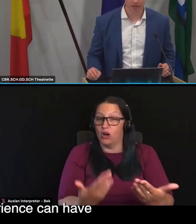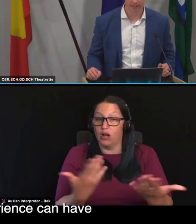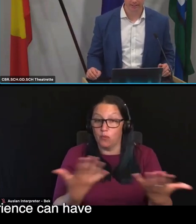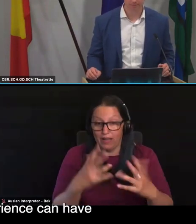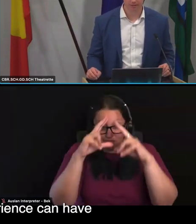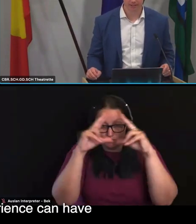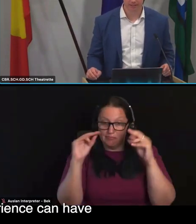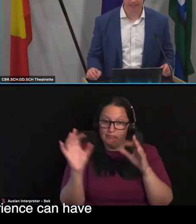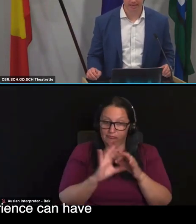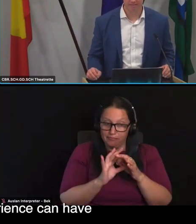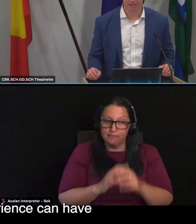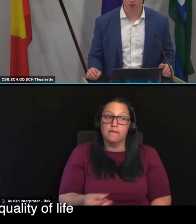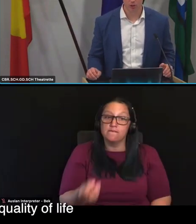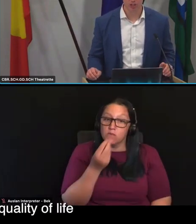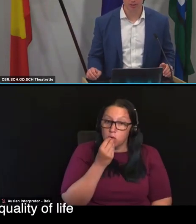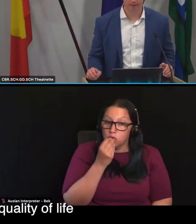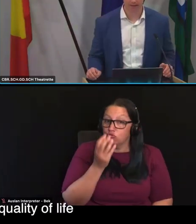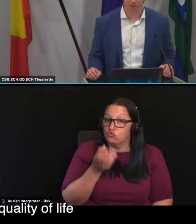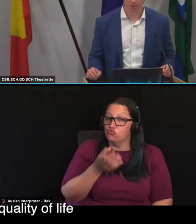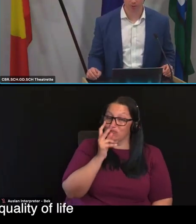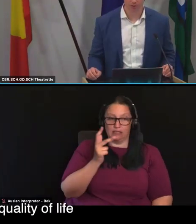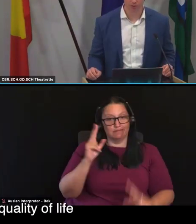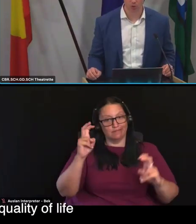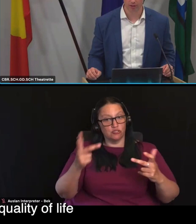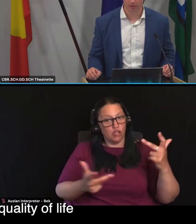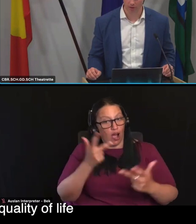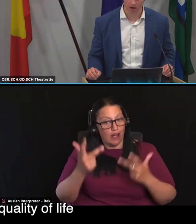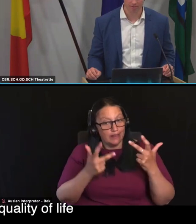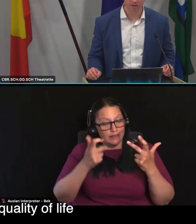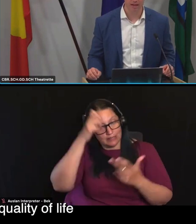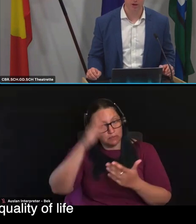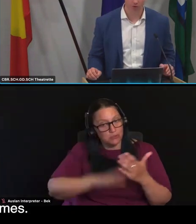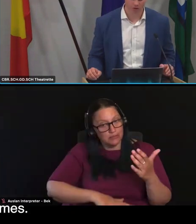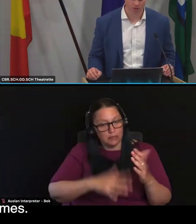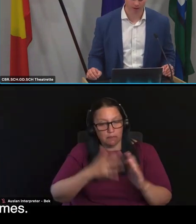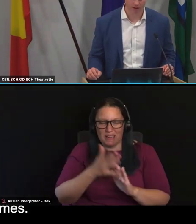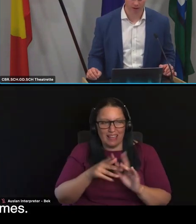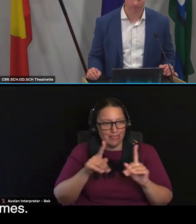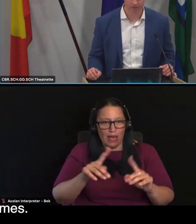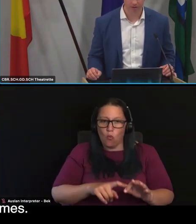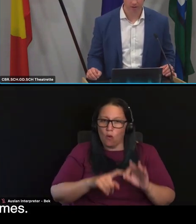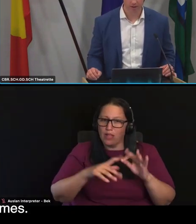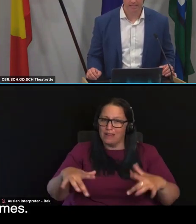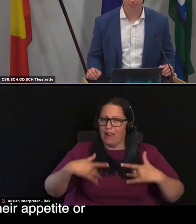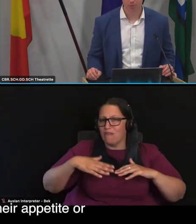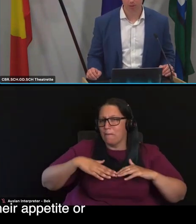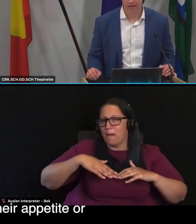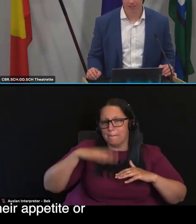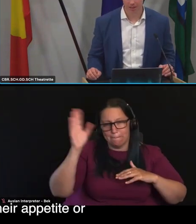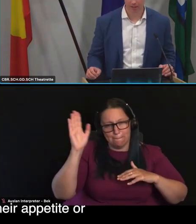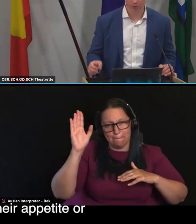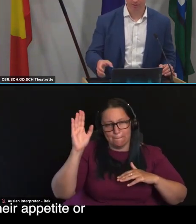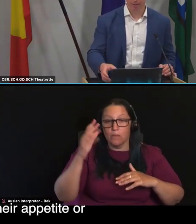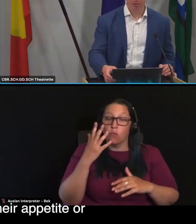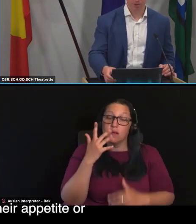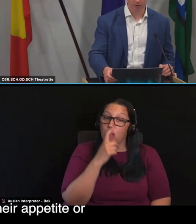Food, drink and the dining experience can have a huge impact on a person's quality of life and also health outcomes. As people